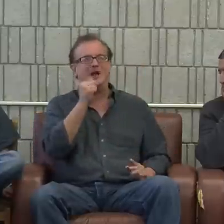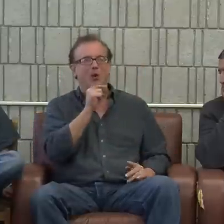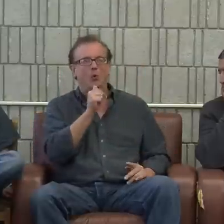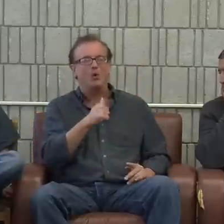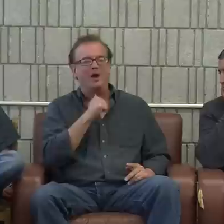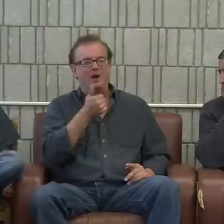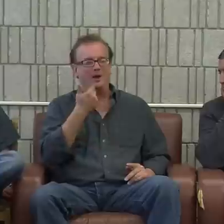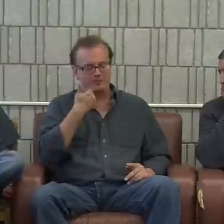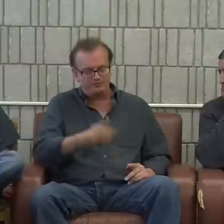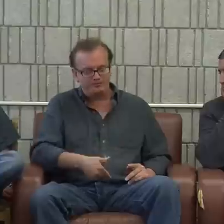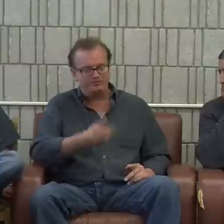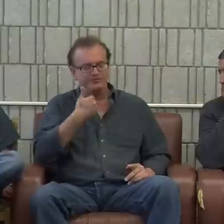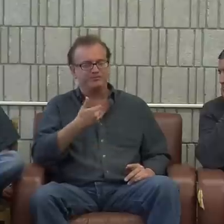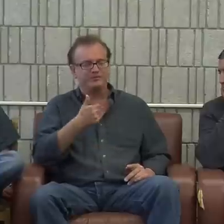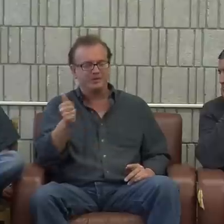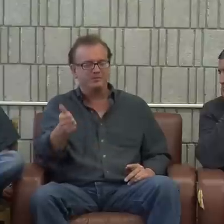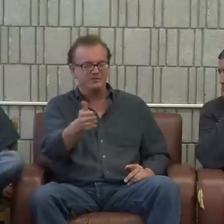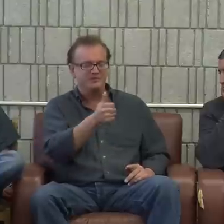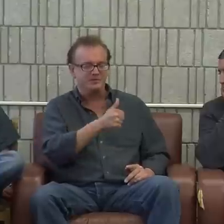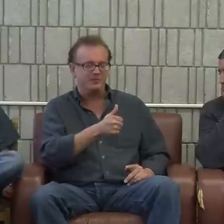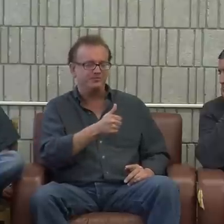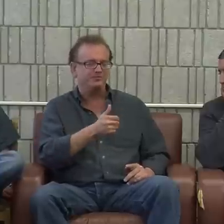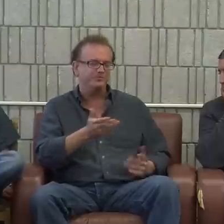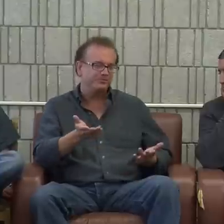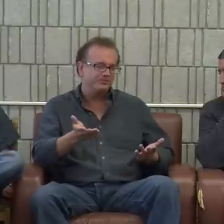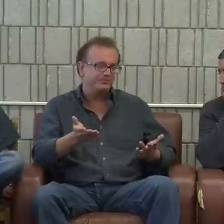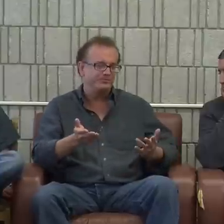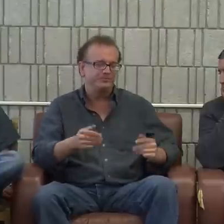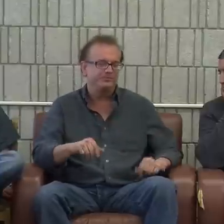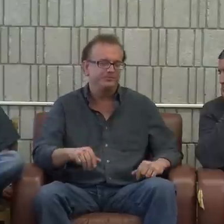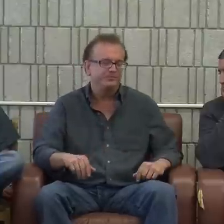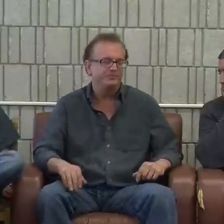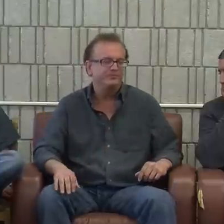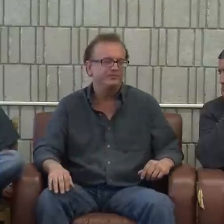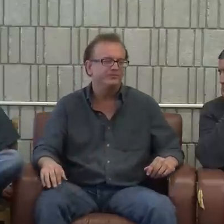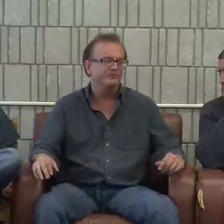developed, I understood who I am. And everybody understood who they were.